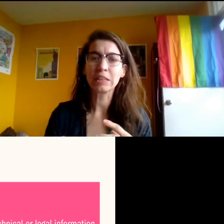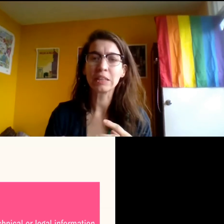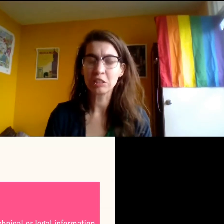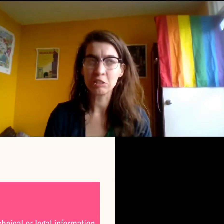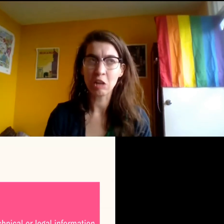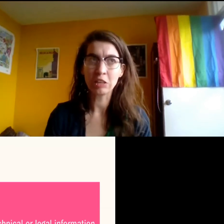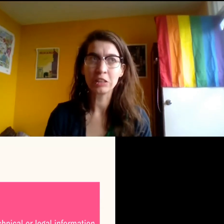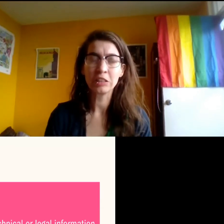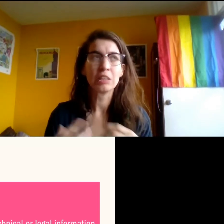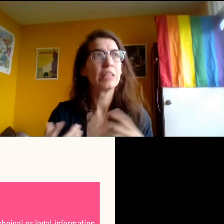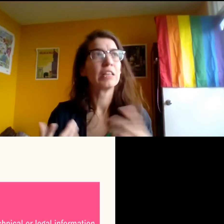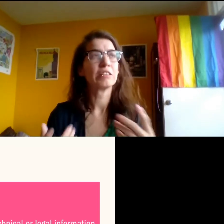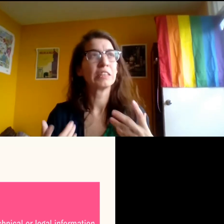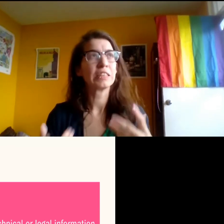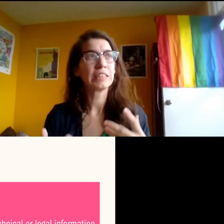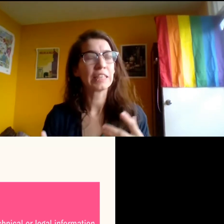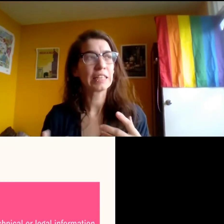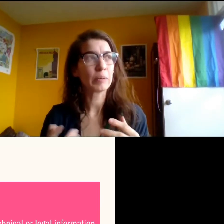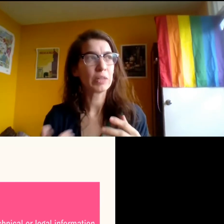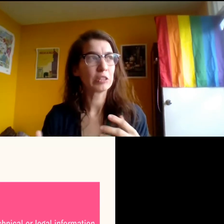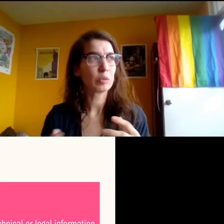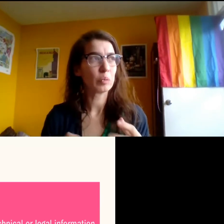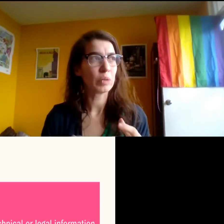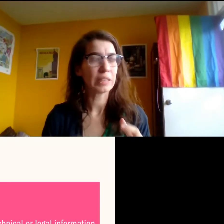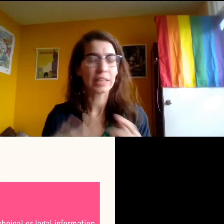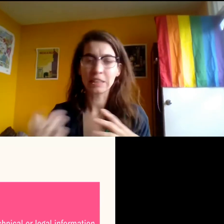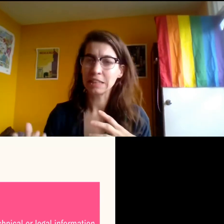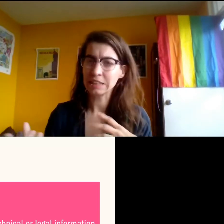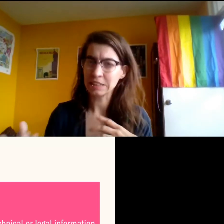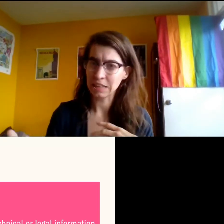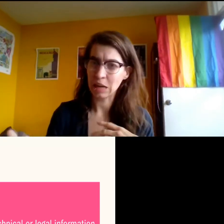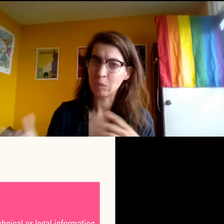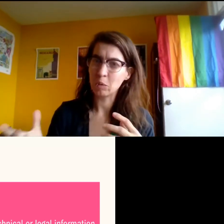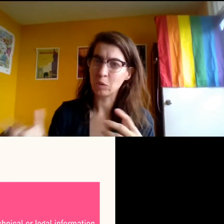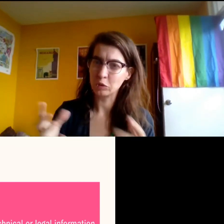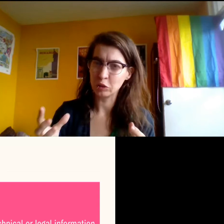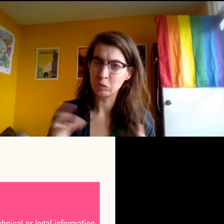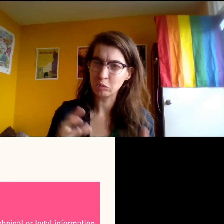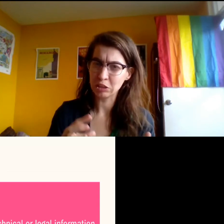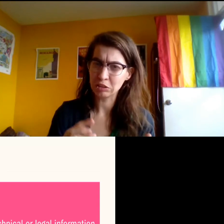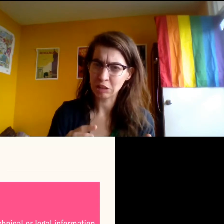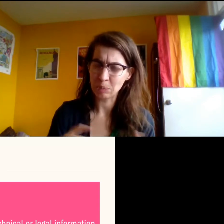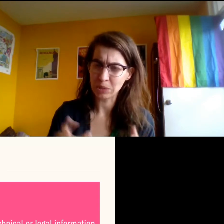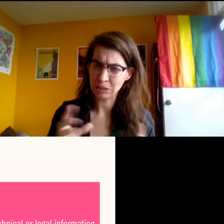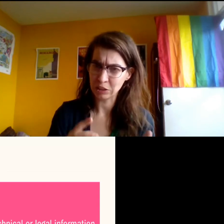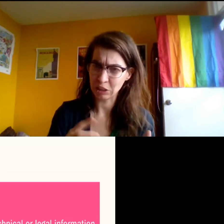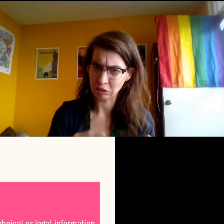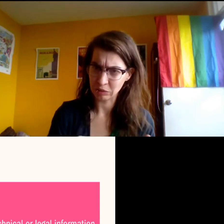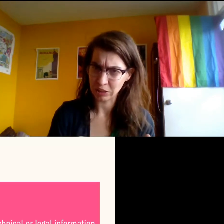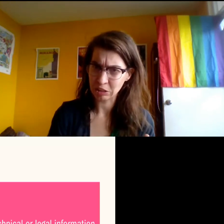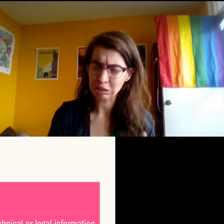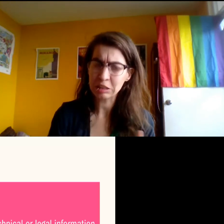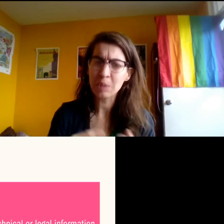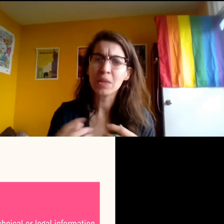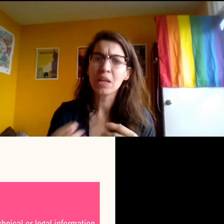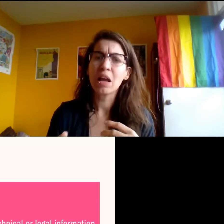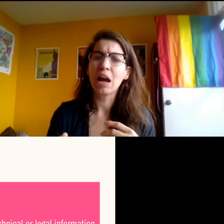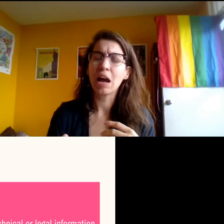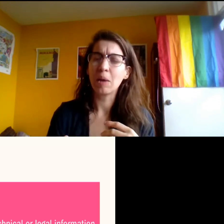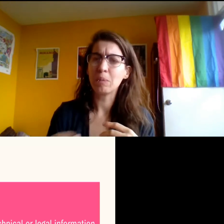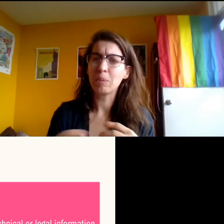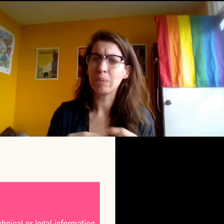plain language is not, there's this thing that we do with like classics and that we'll, we'll do readers copies for younger readers.